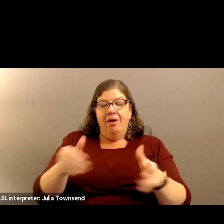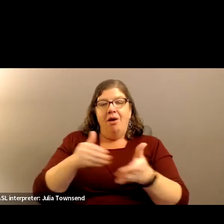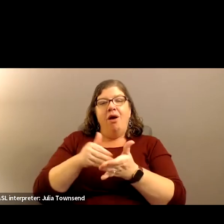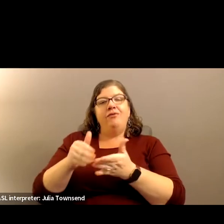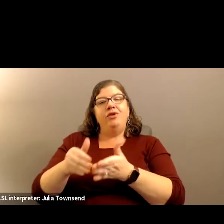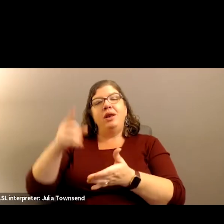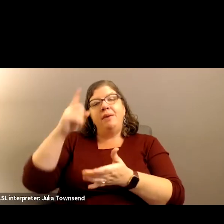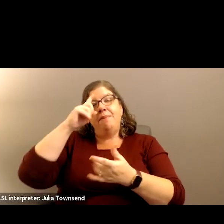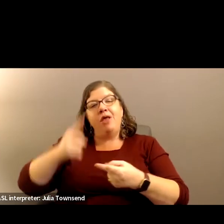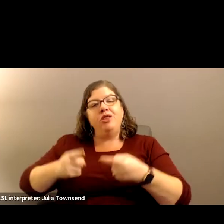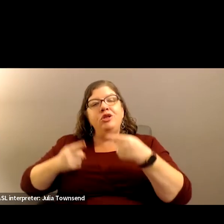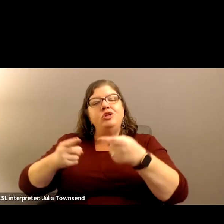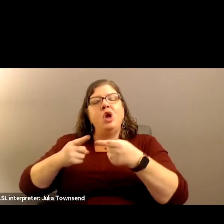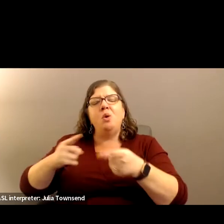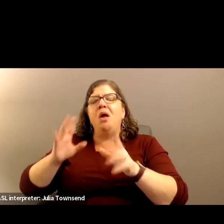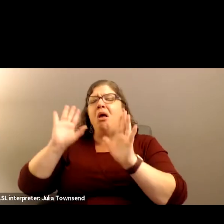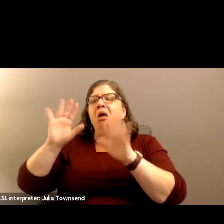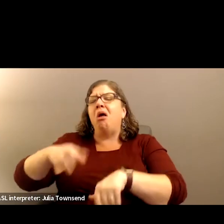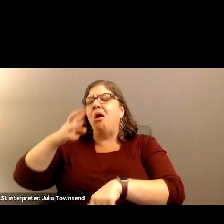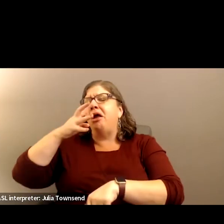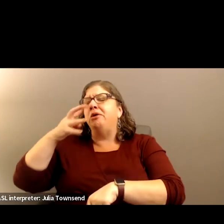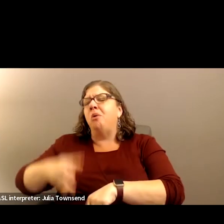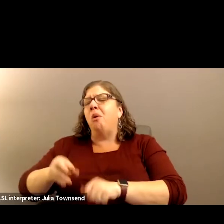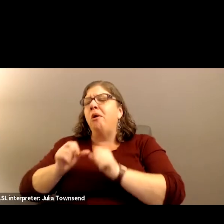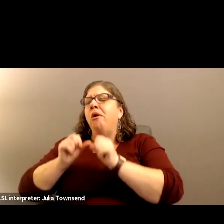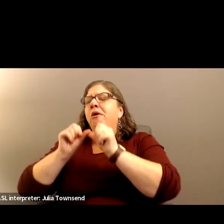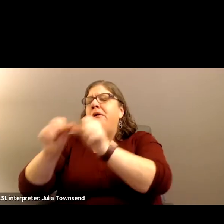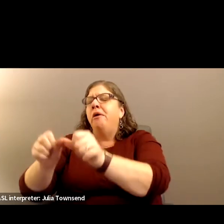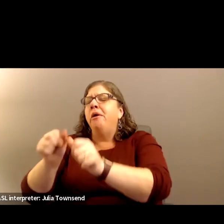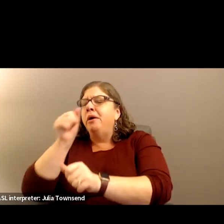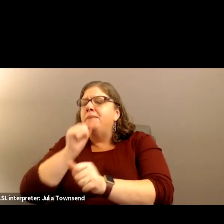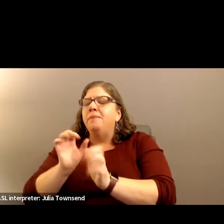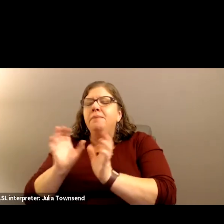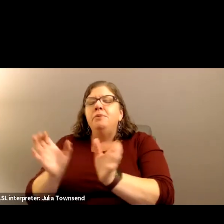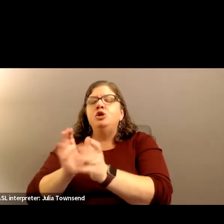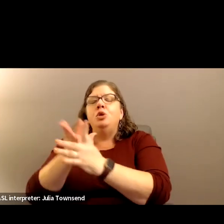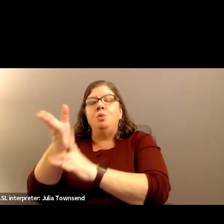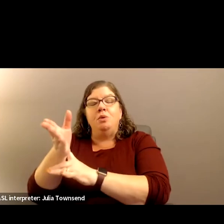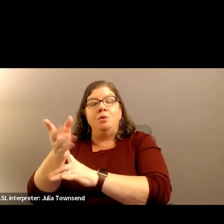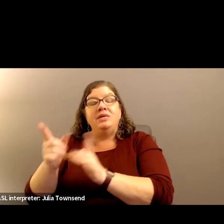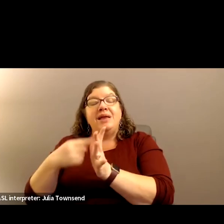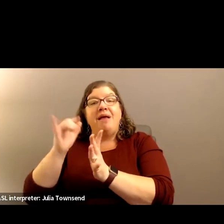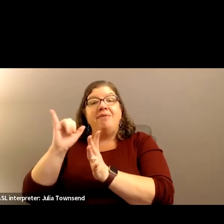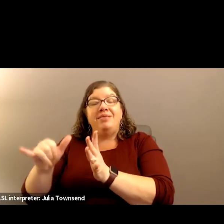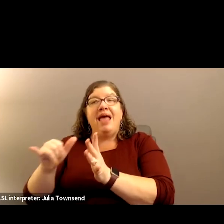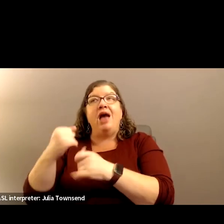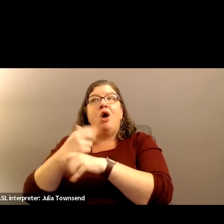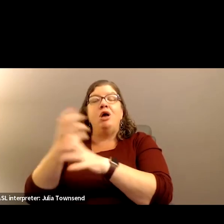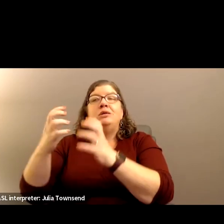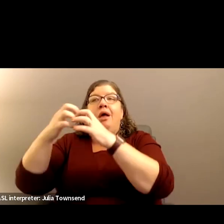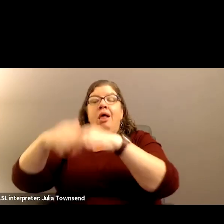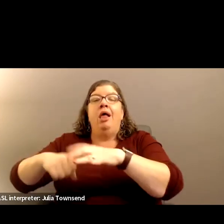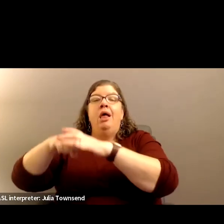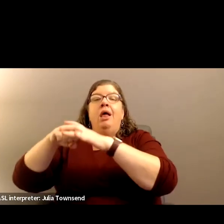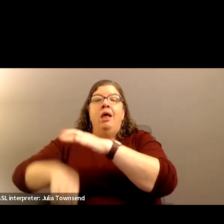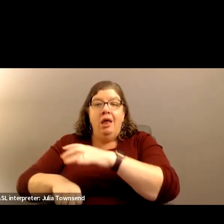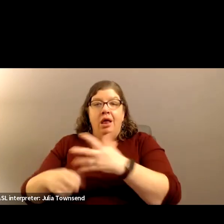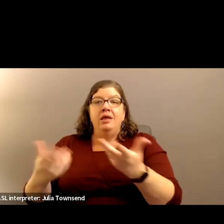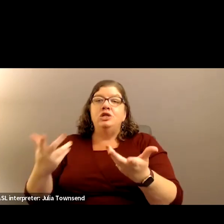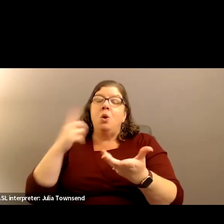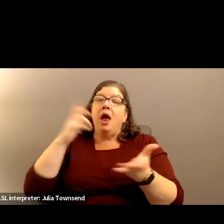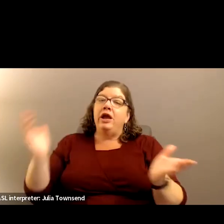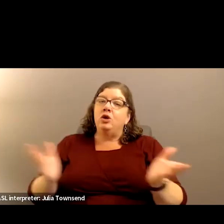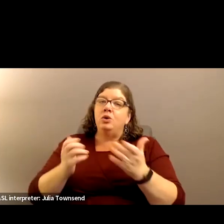to push through the mental symptoms. And sometimes that pushing through, you know, leads to a breaking point. So I encourage everyone to keep,